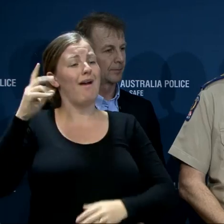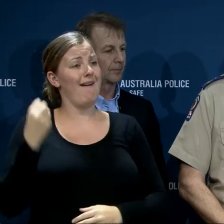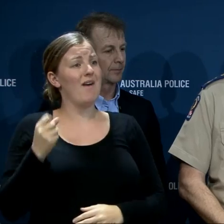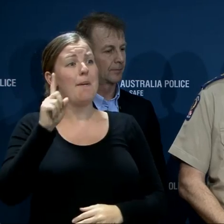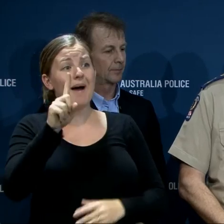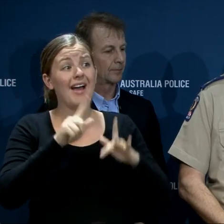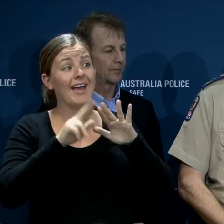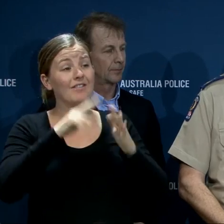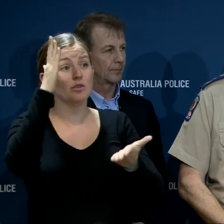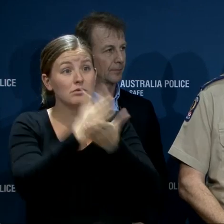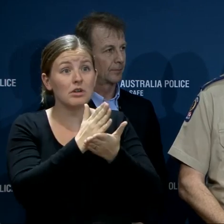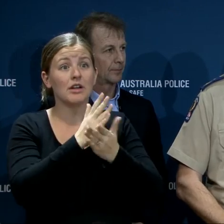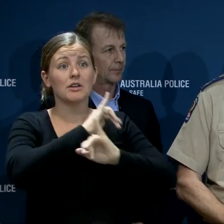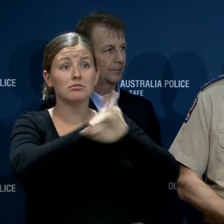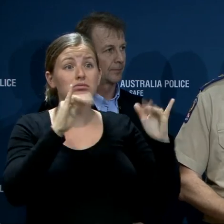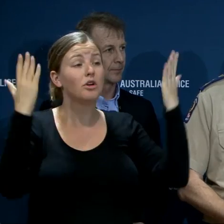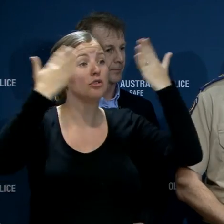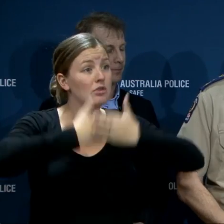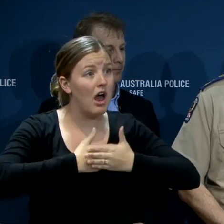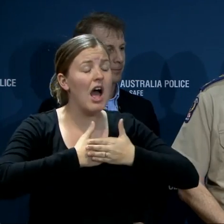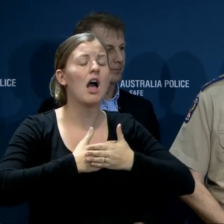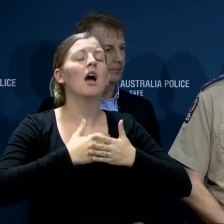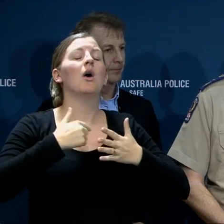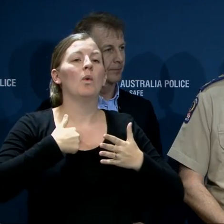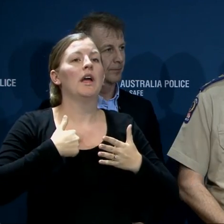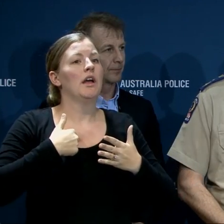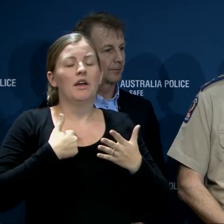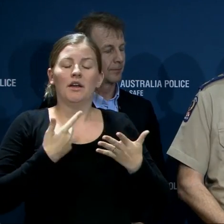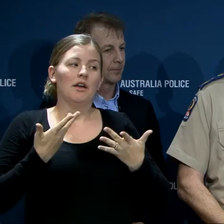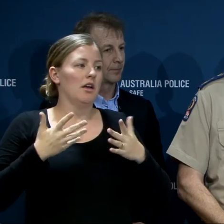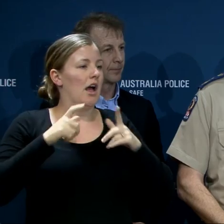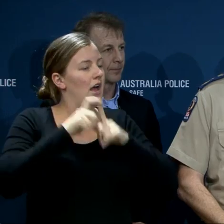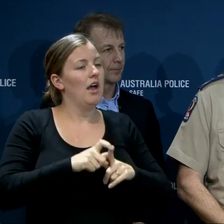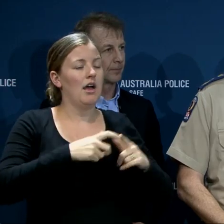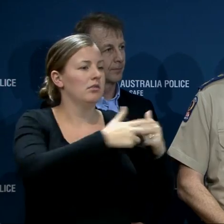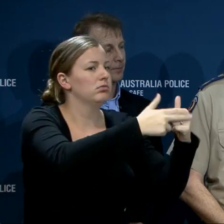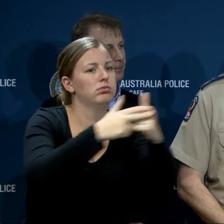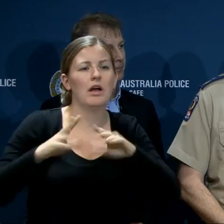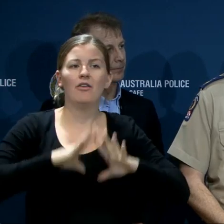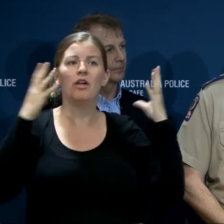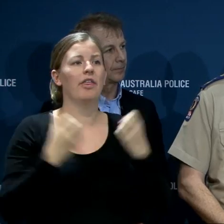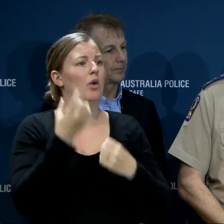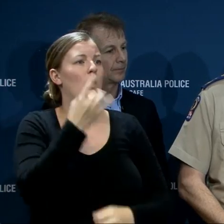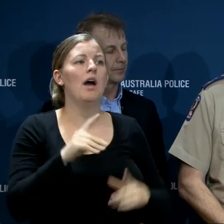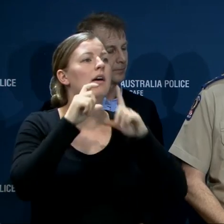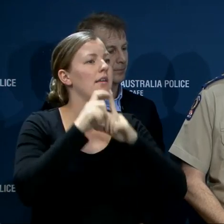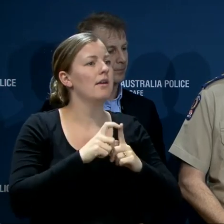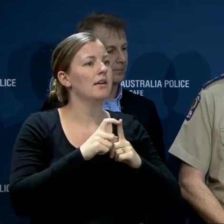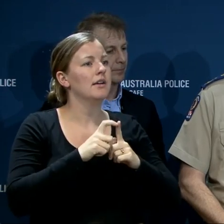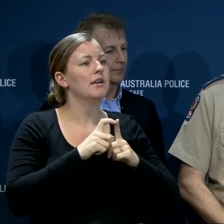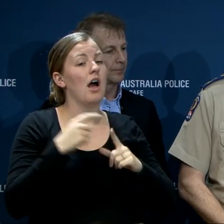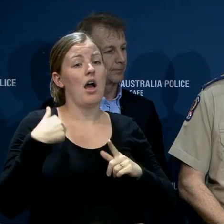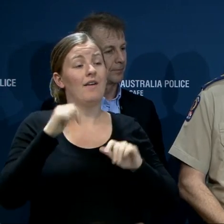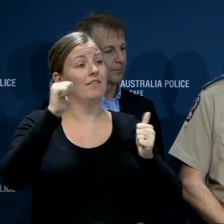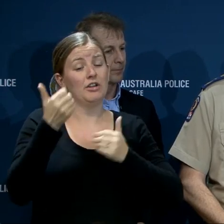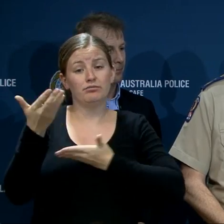event materialise it is likely that our crews will be stretched beyond capacity. With that in mind I've had preliminary discussions with